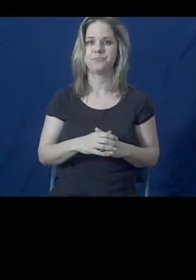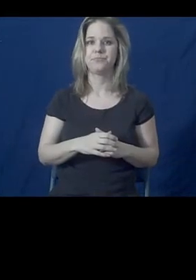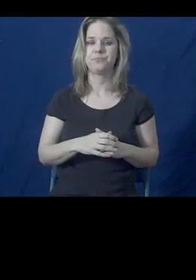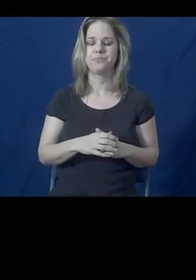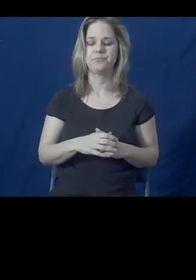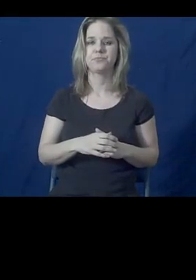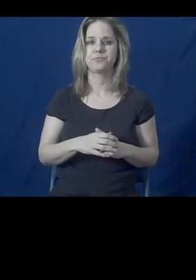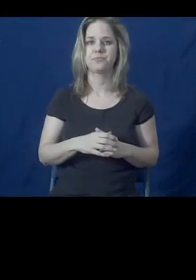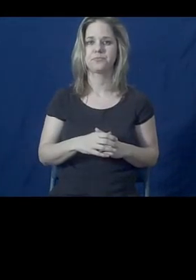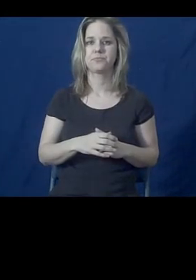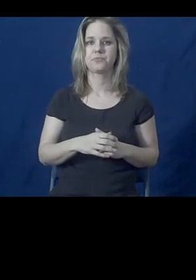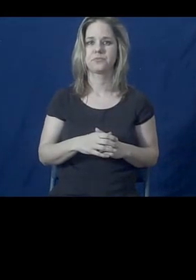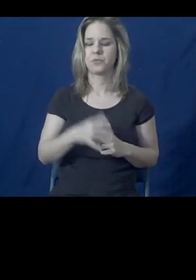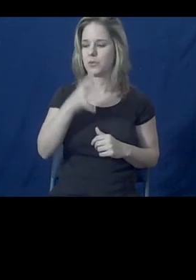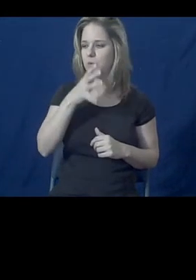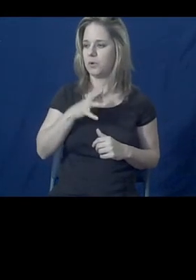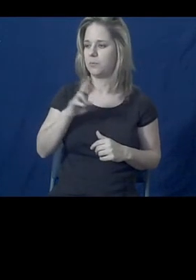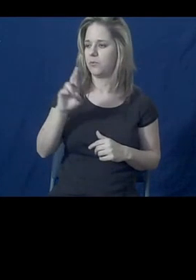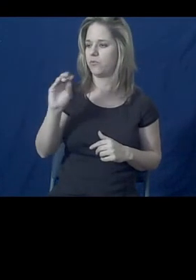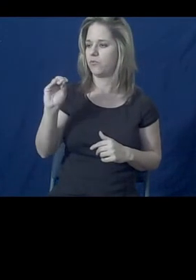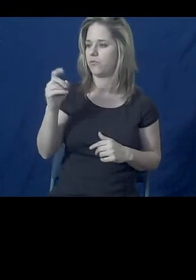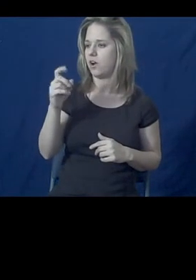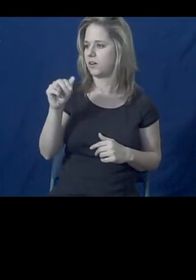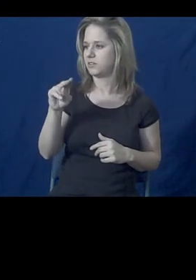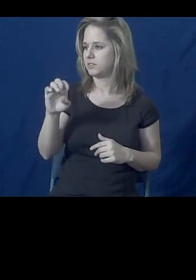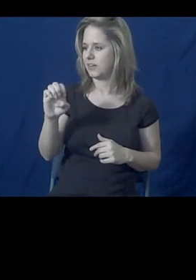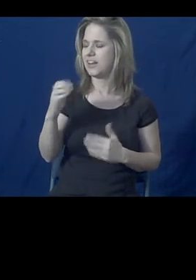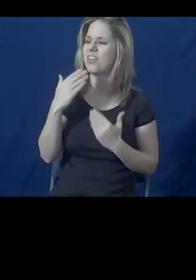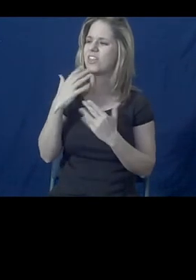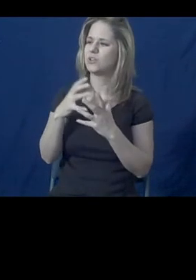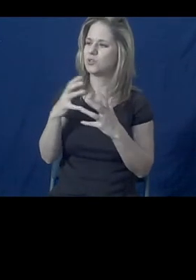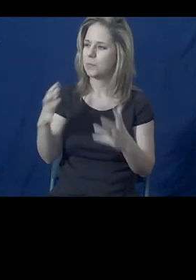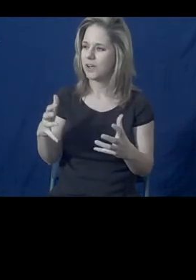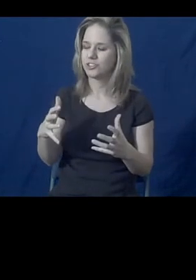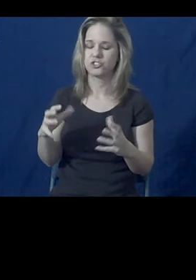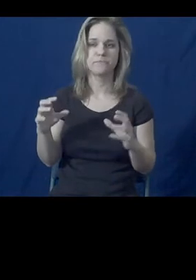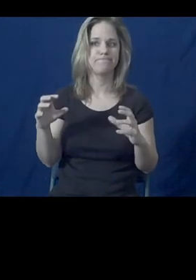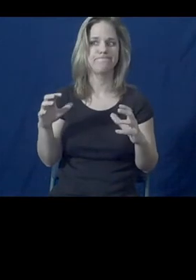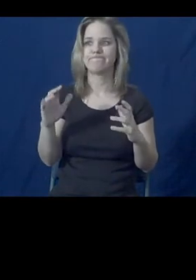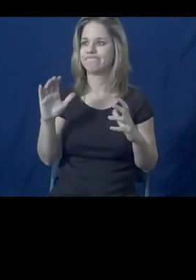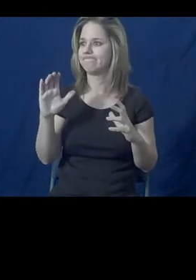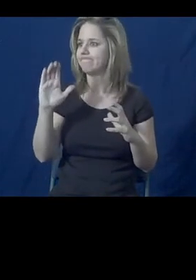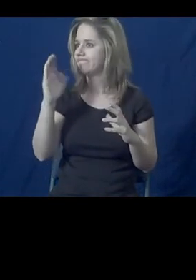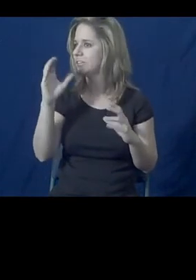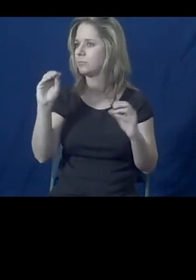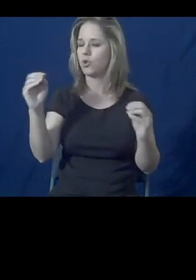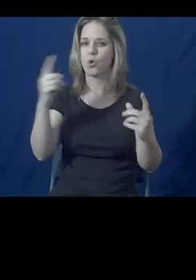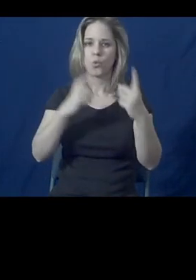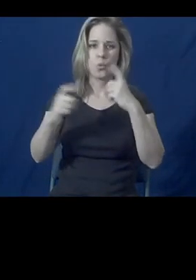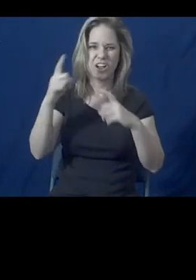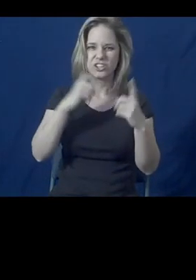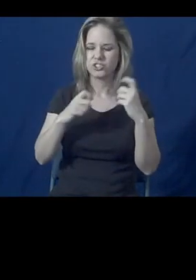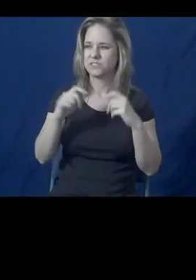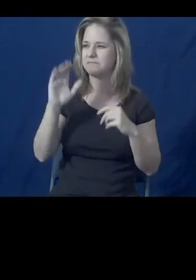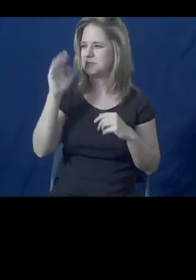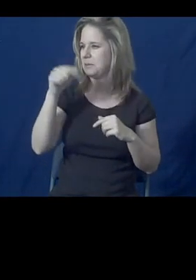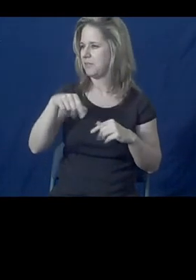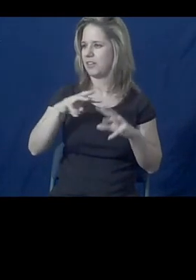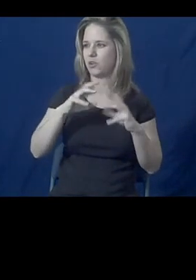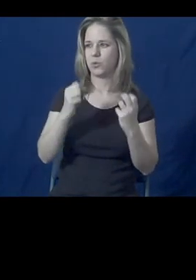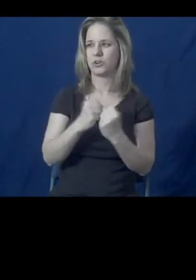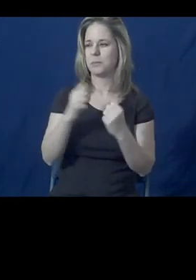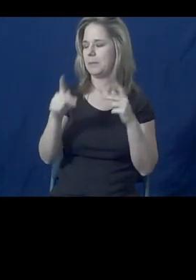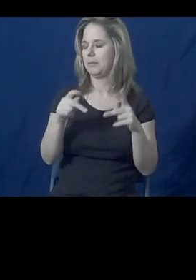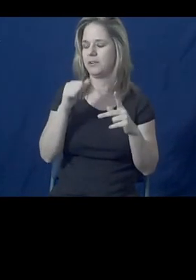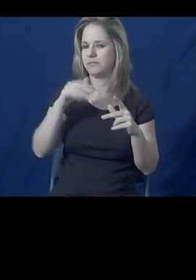Thank you so much. We don't have any questions posted. People in these series have been intending not to post, but I